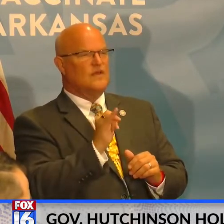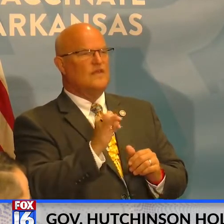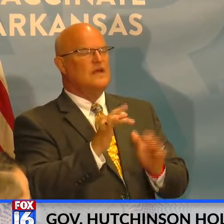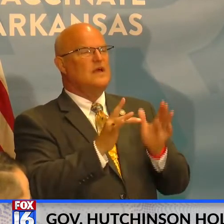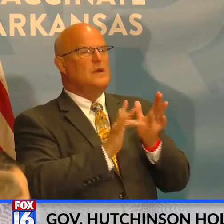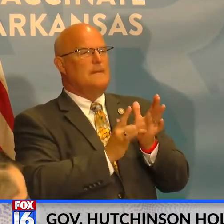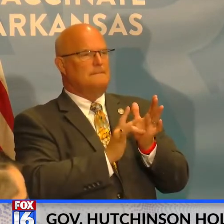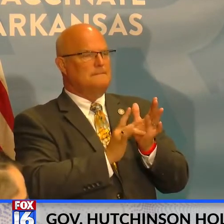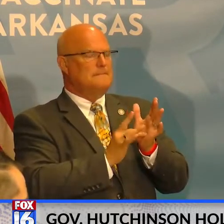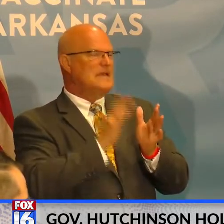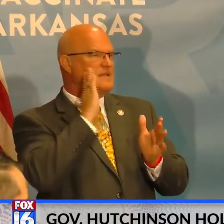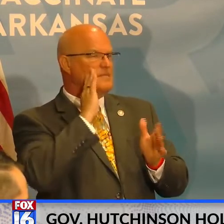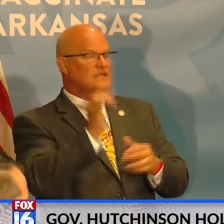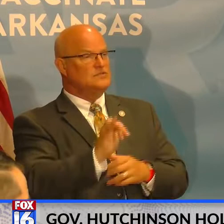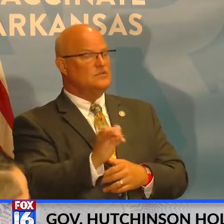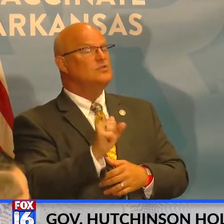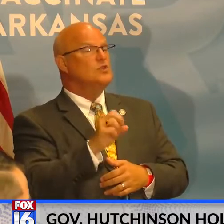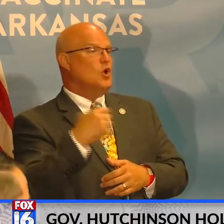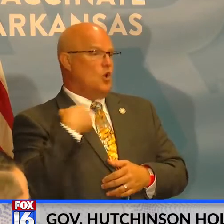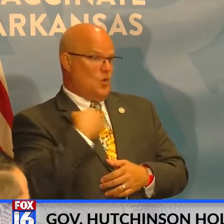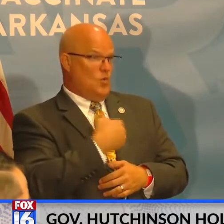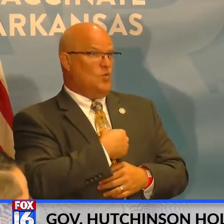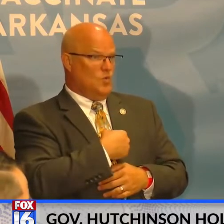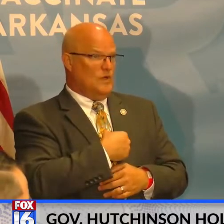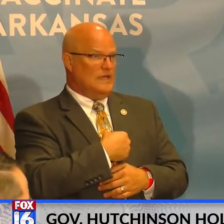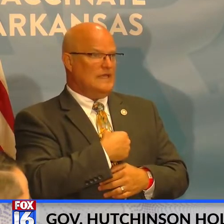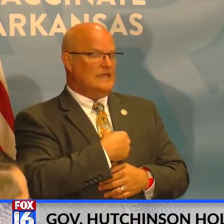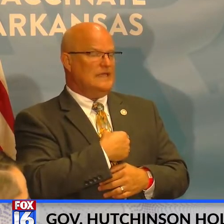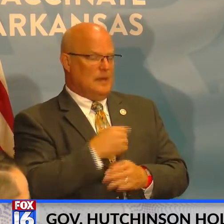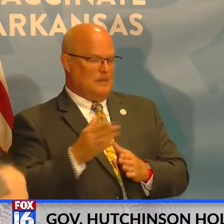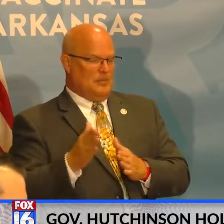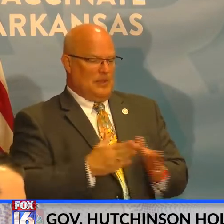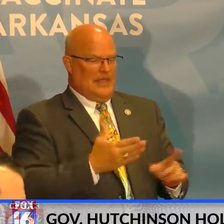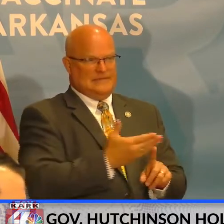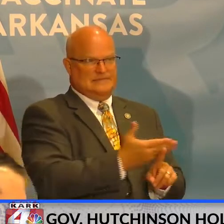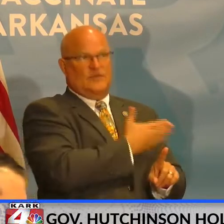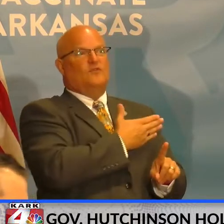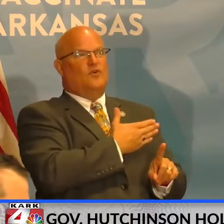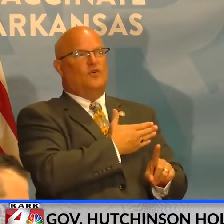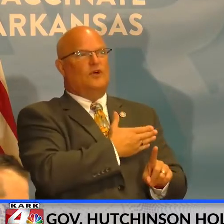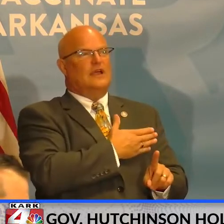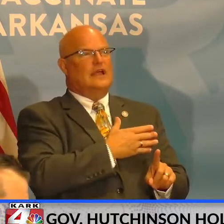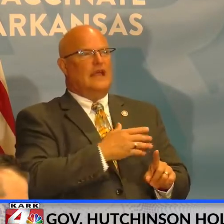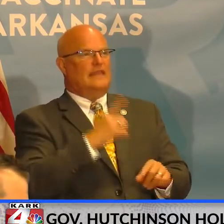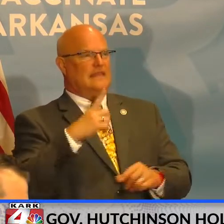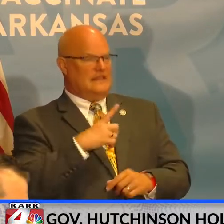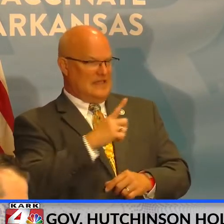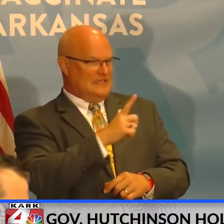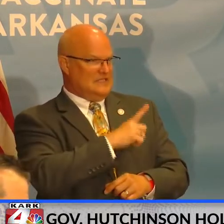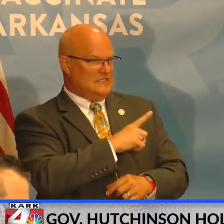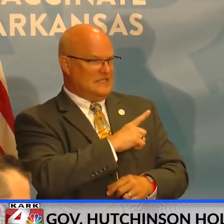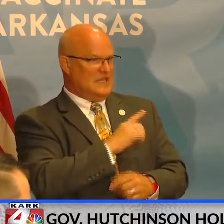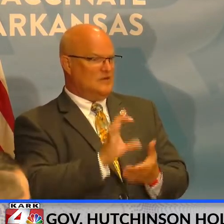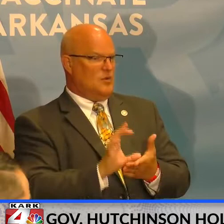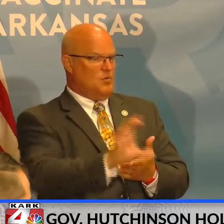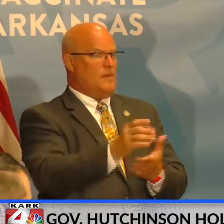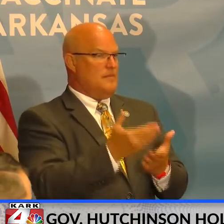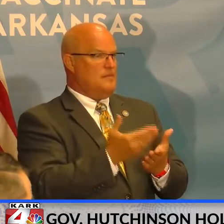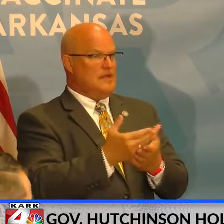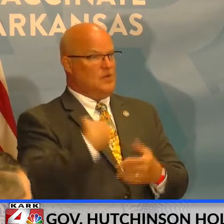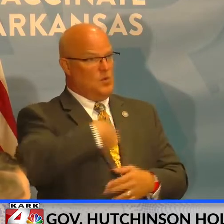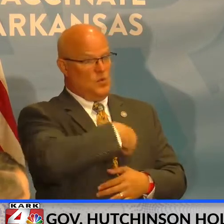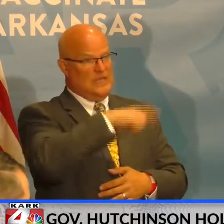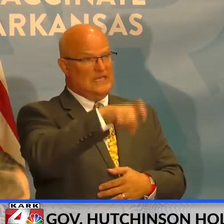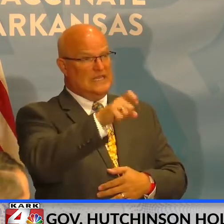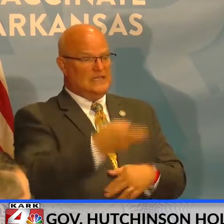beds as well. So we did the advanced planning and preparation and the legislature appropriated the money that we